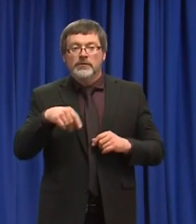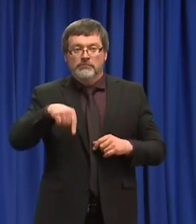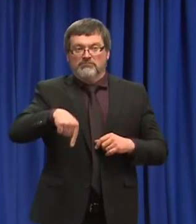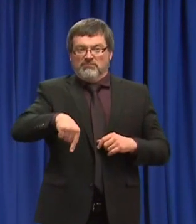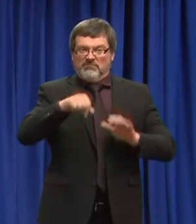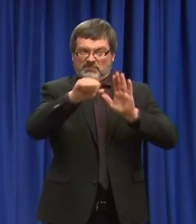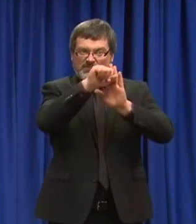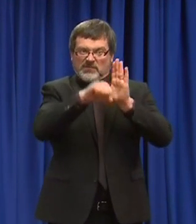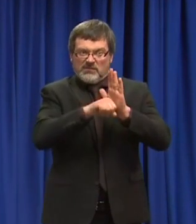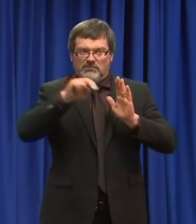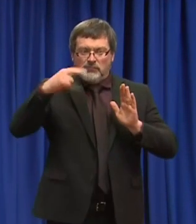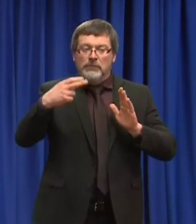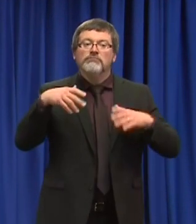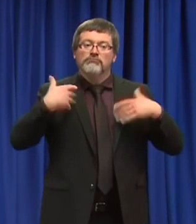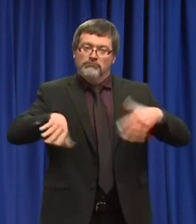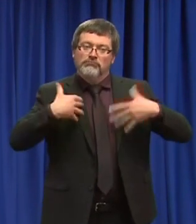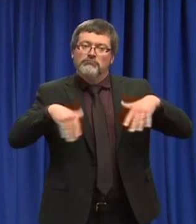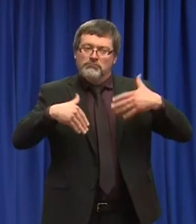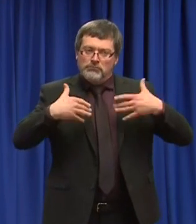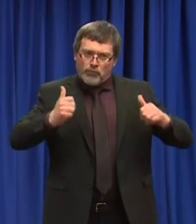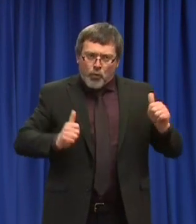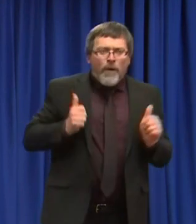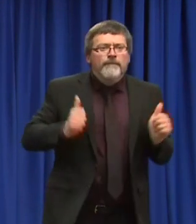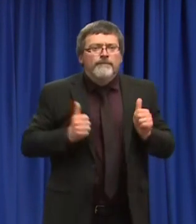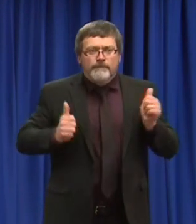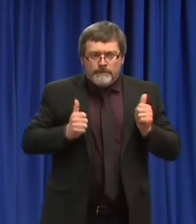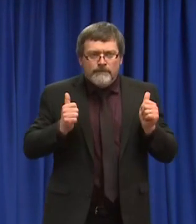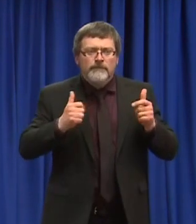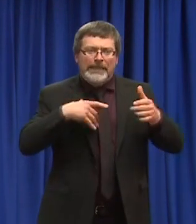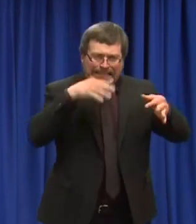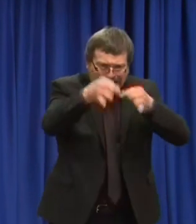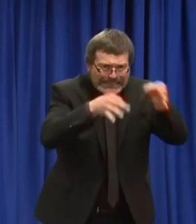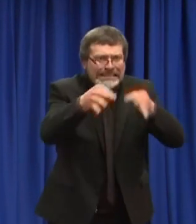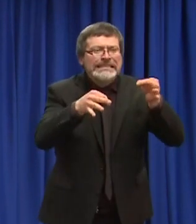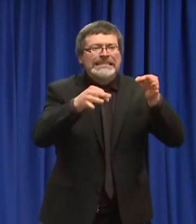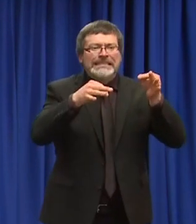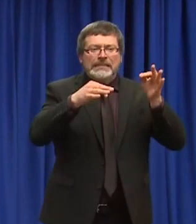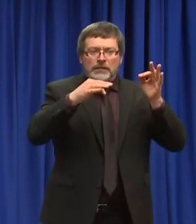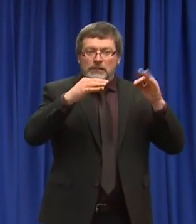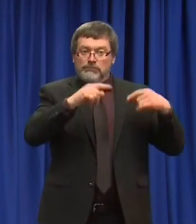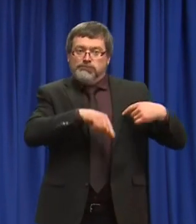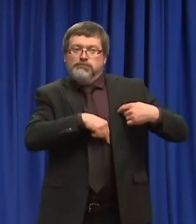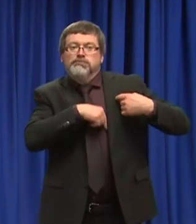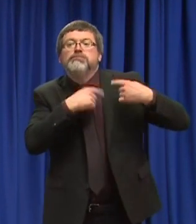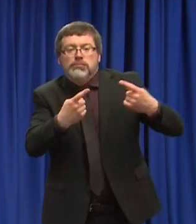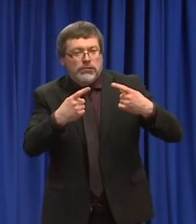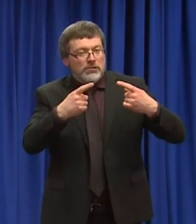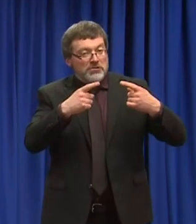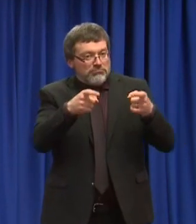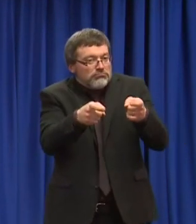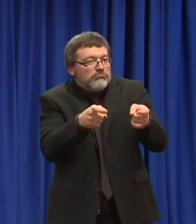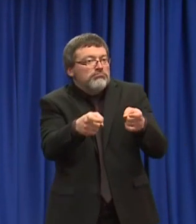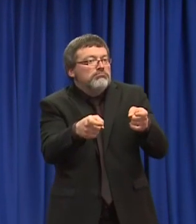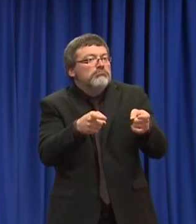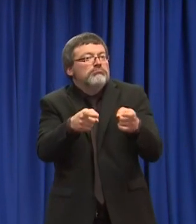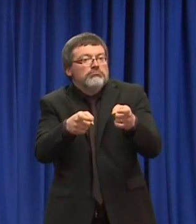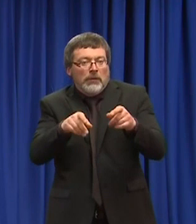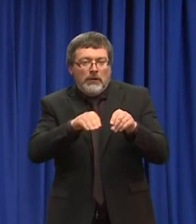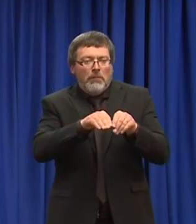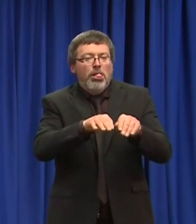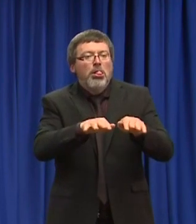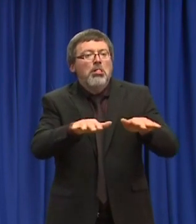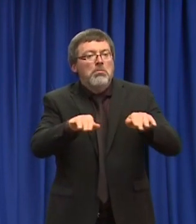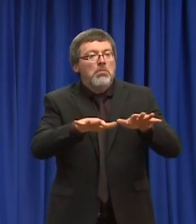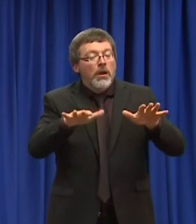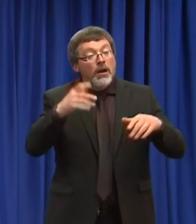significant part in flattening the curve and slowing the spread of COVID-19, and unfortunately, while we are not through it yet, we know we still